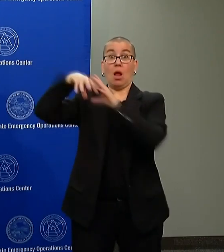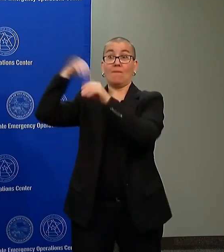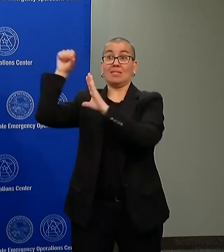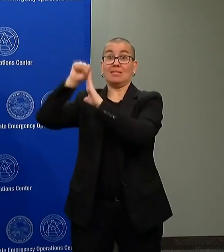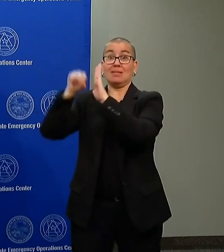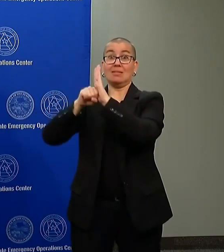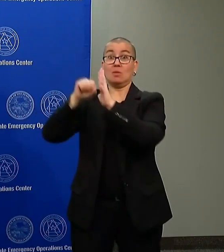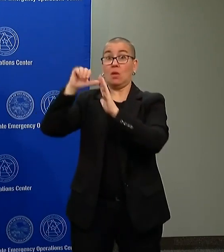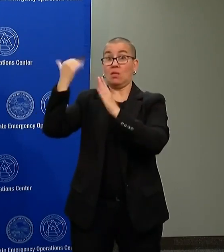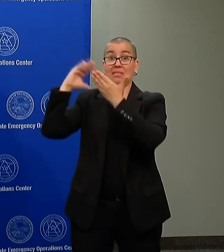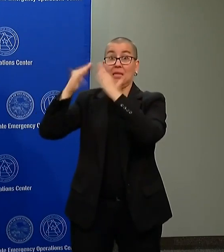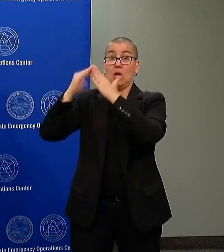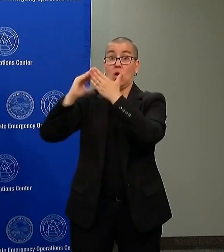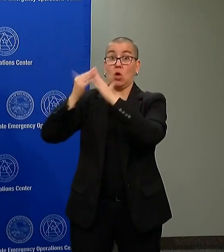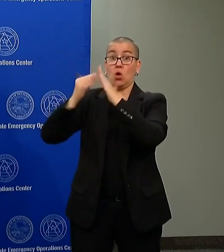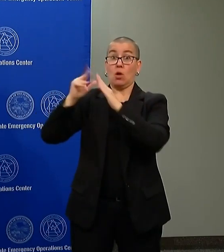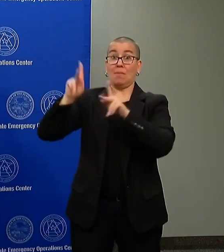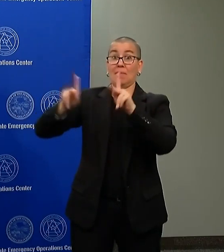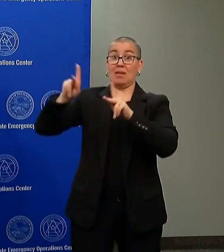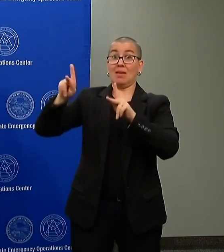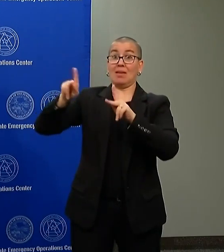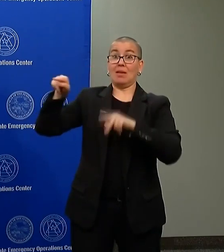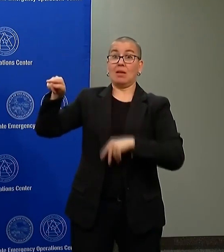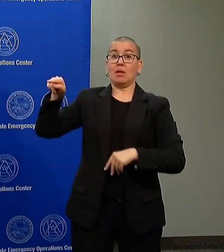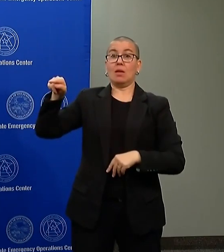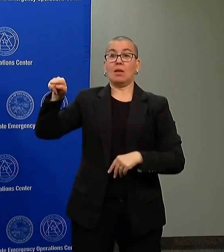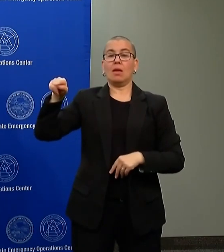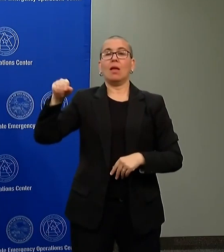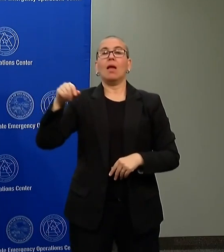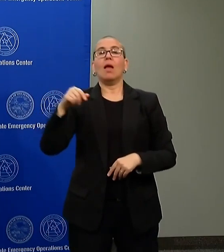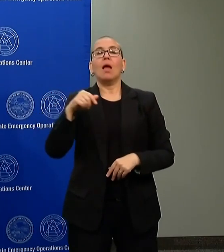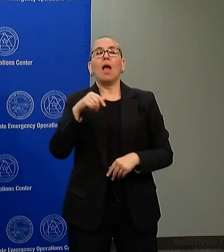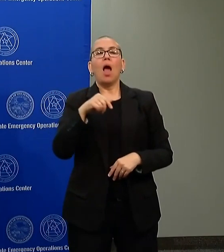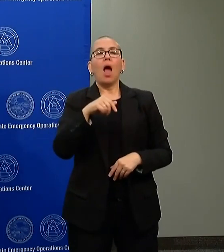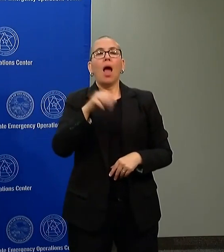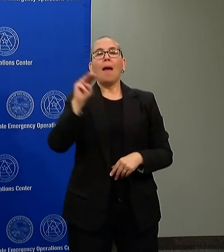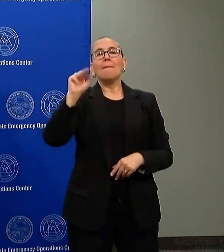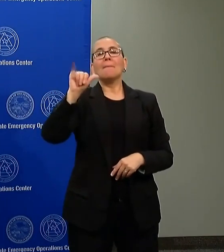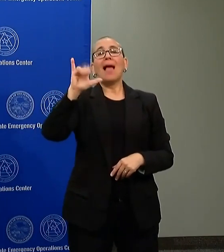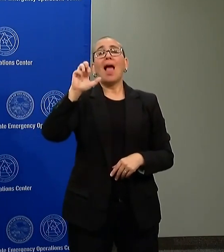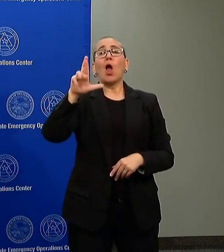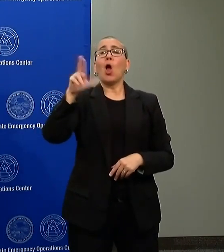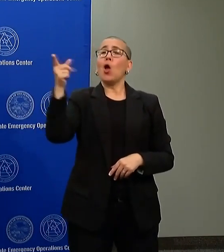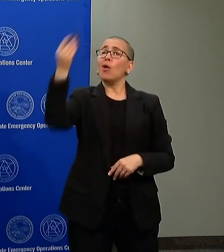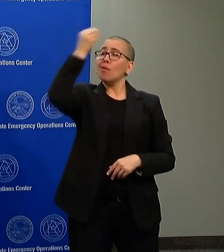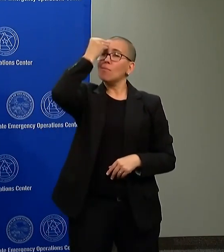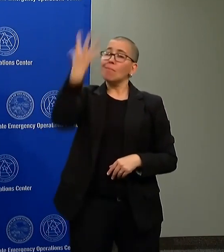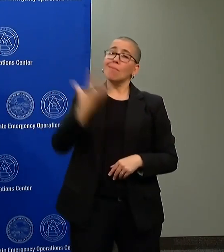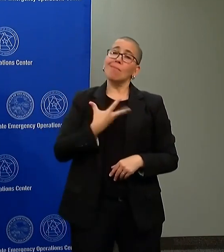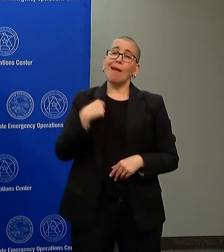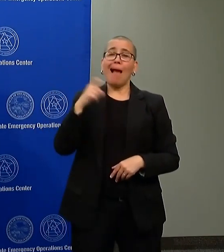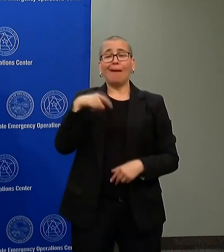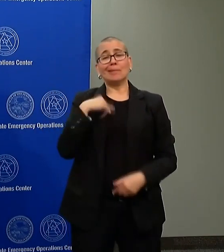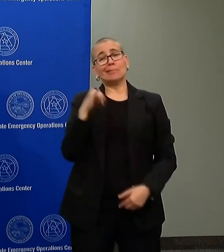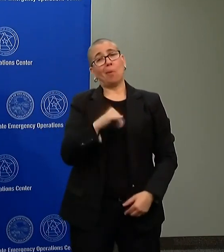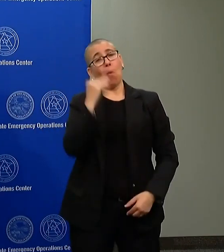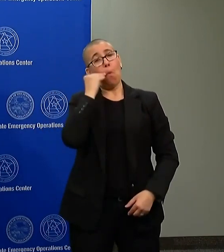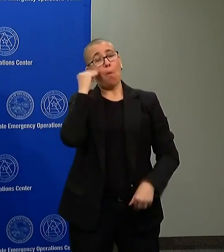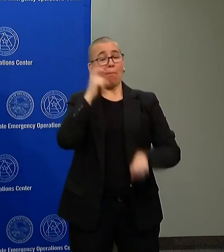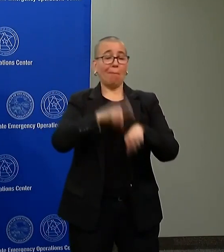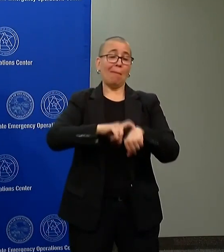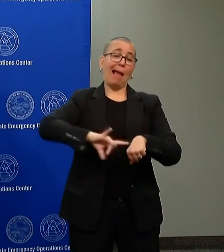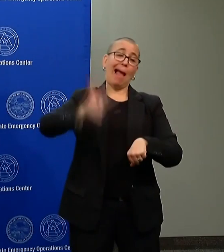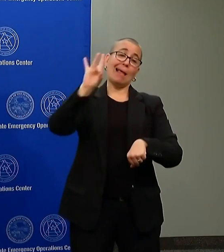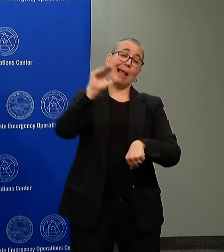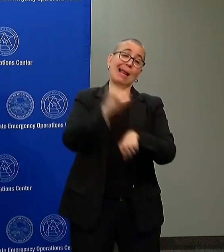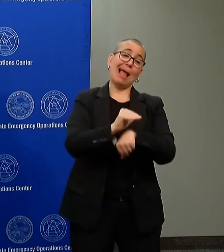oh, shoot, we can't go out there because the mayor implemented an 8 o'clock curfew. What that's designed to do is